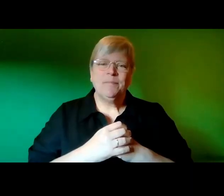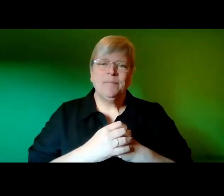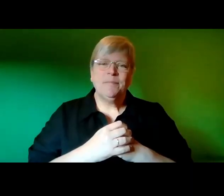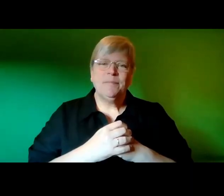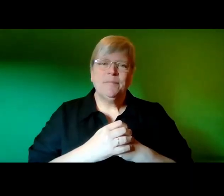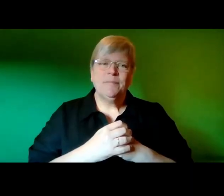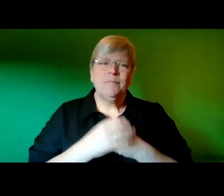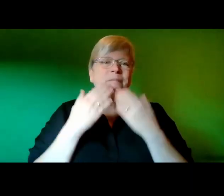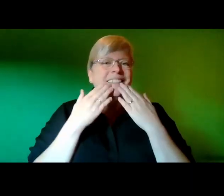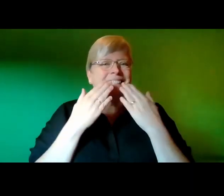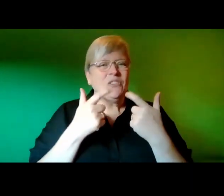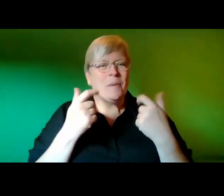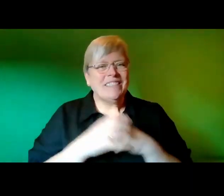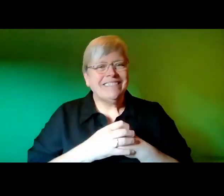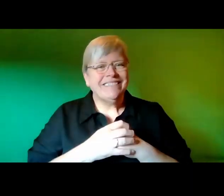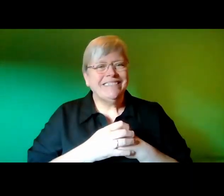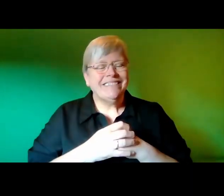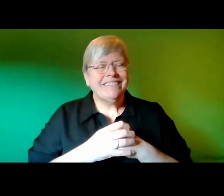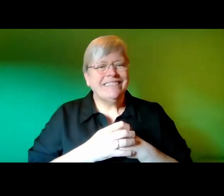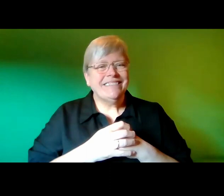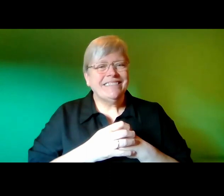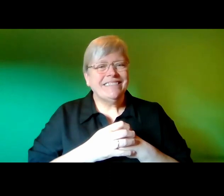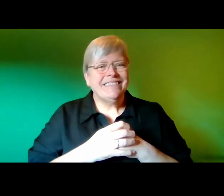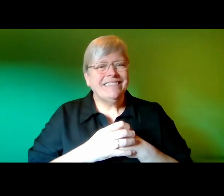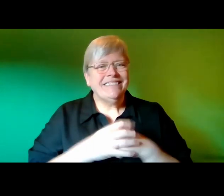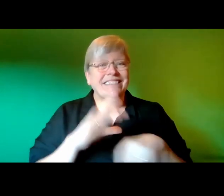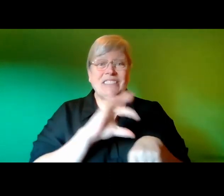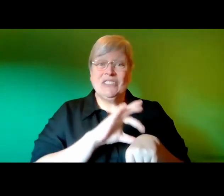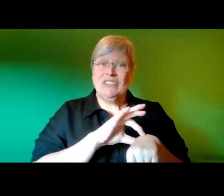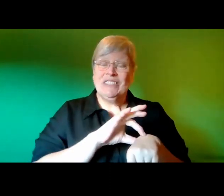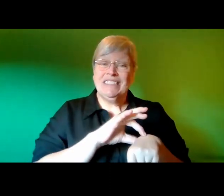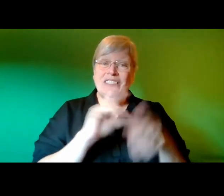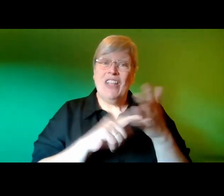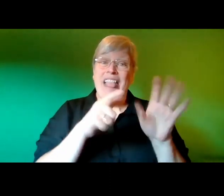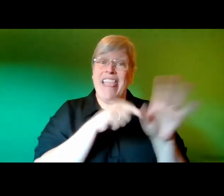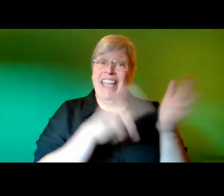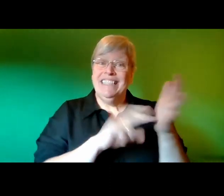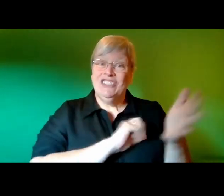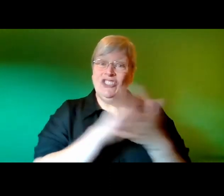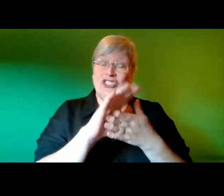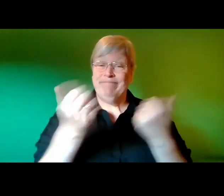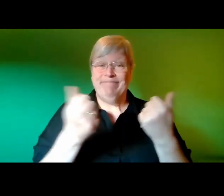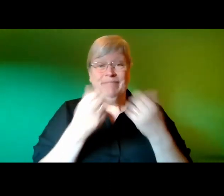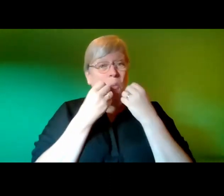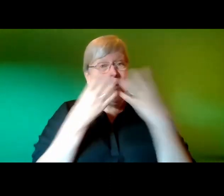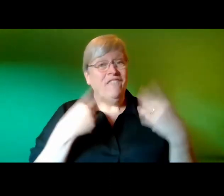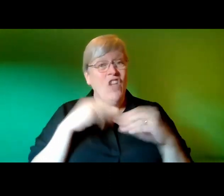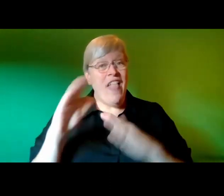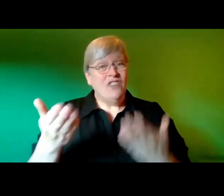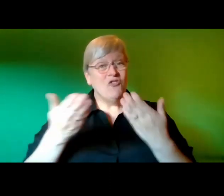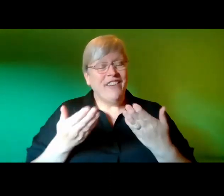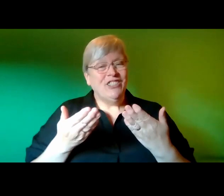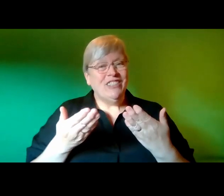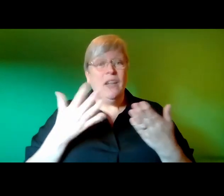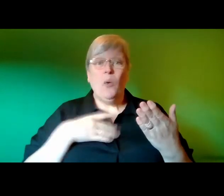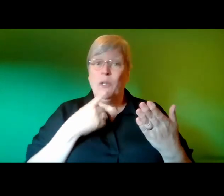thank you so much um Dr Lynch that was um oh it's a wonderful little introduction um and we